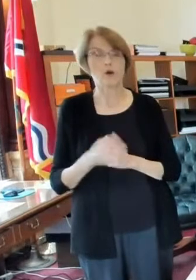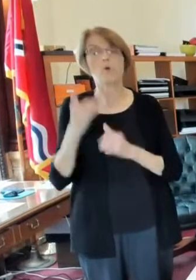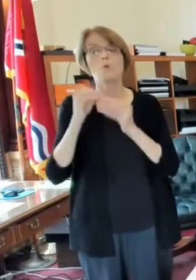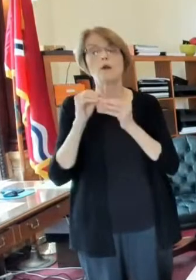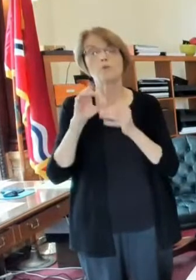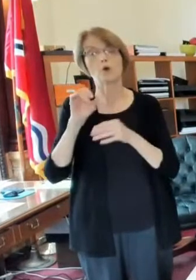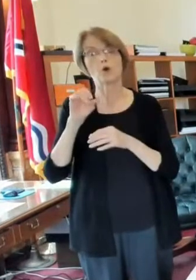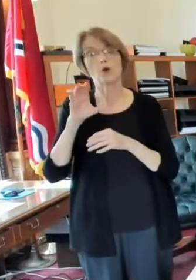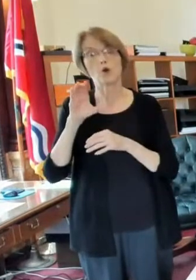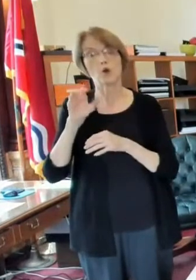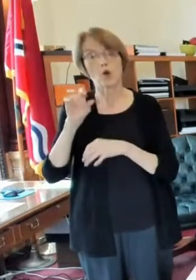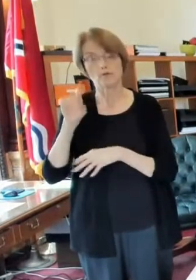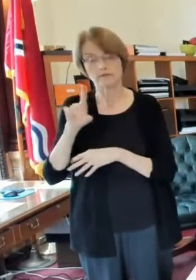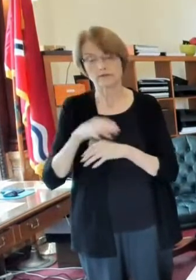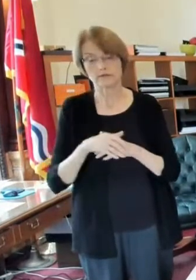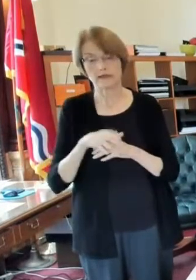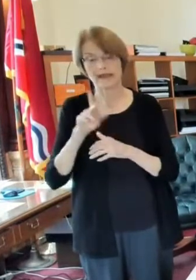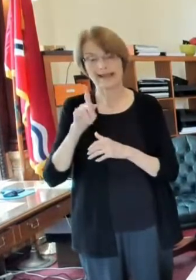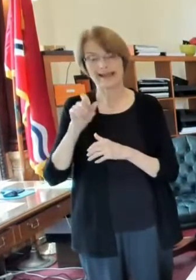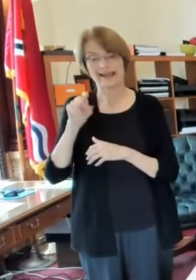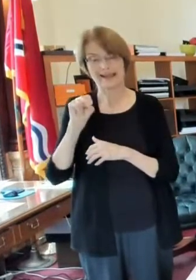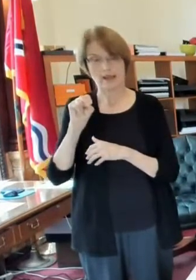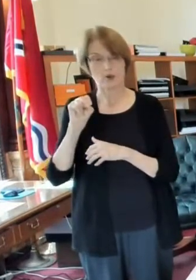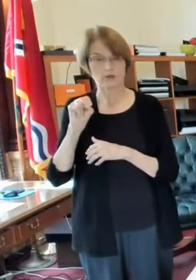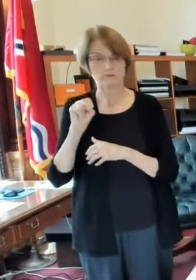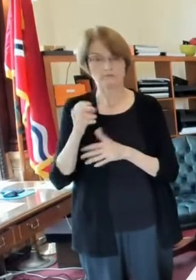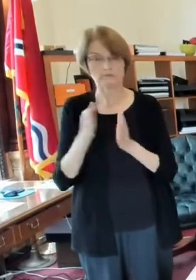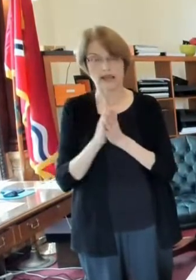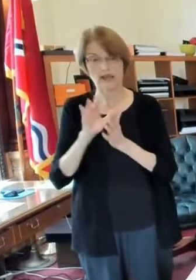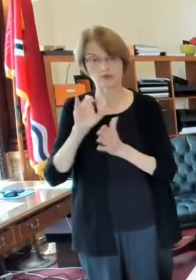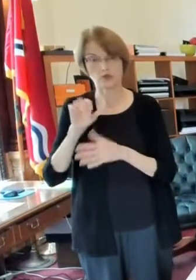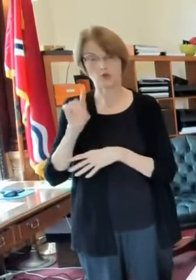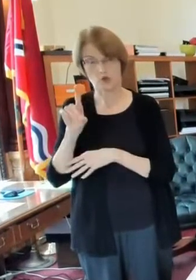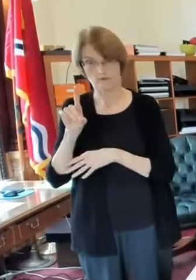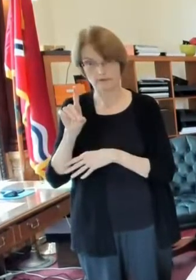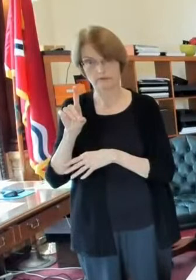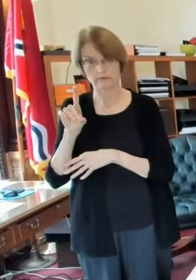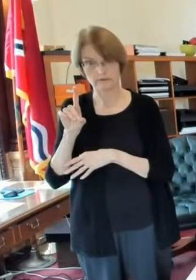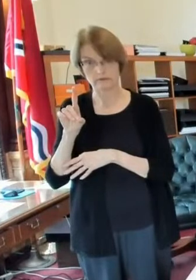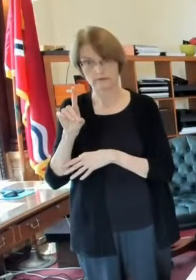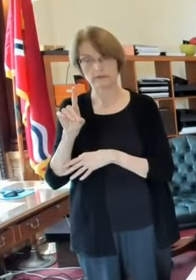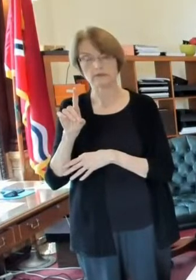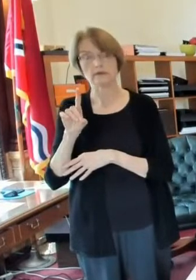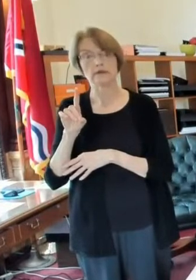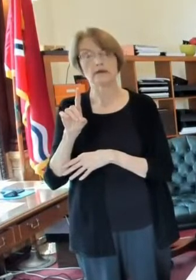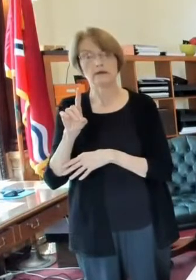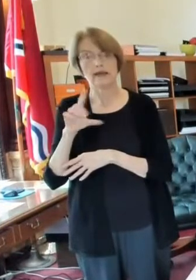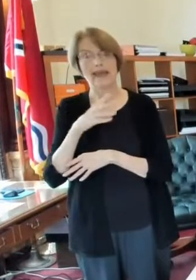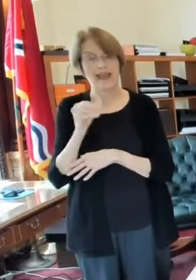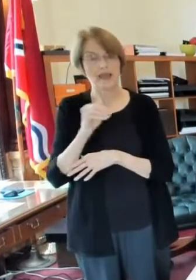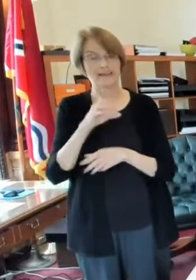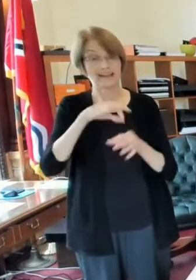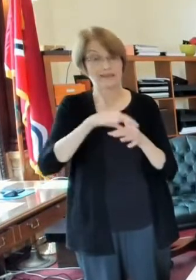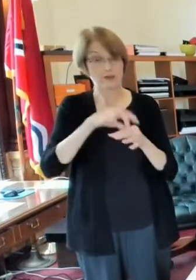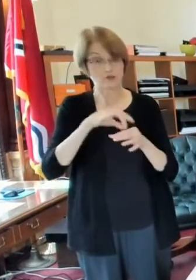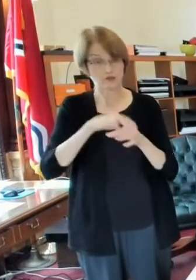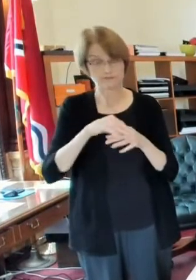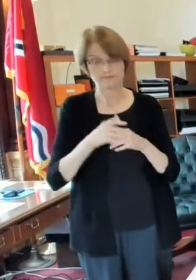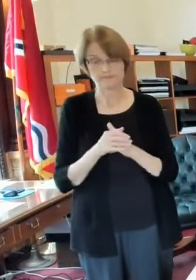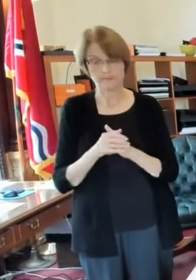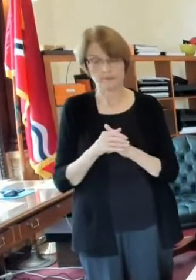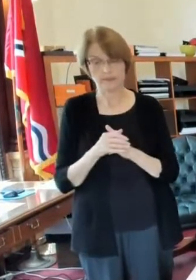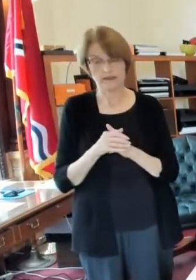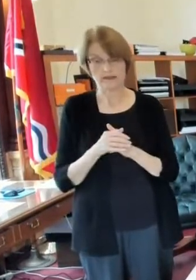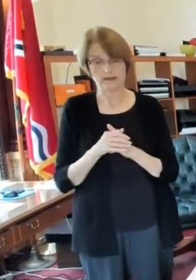more code question mayor from karen related to covid and the election uh wants to know is it possible to set up